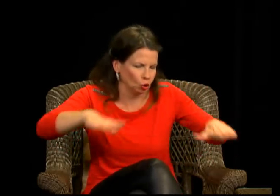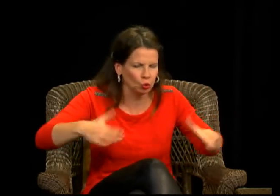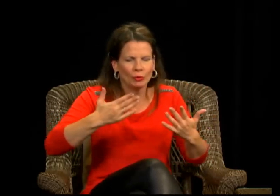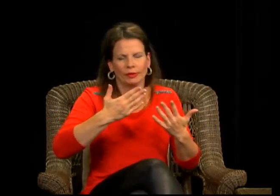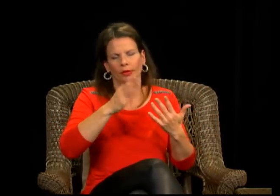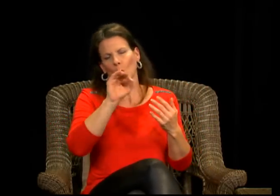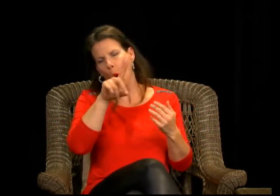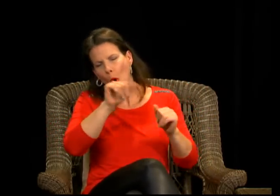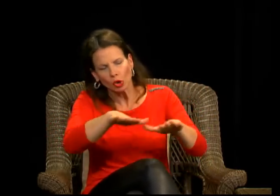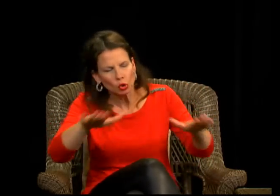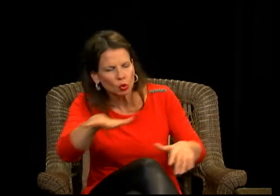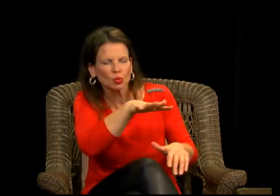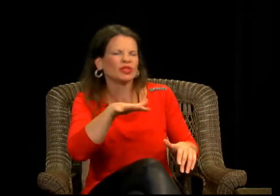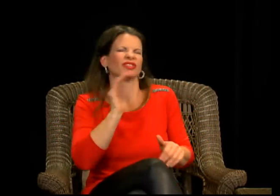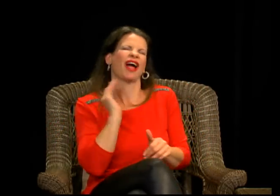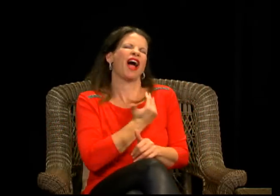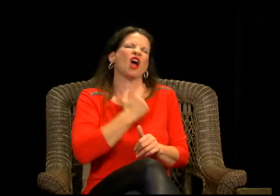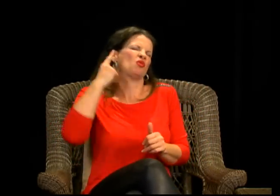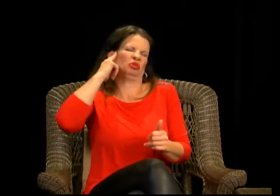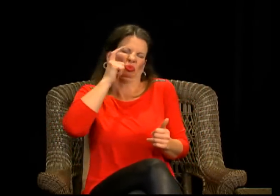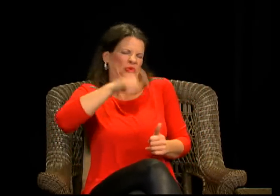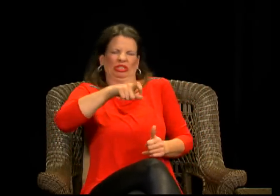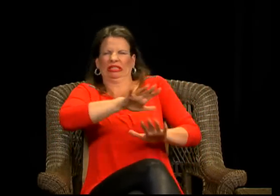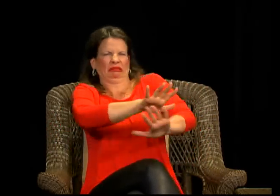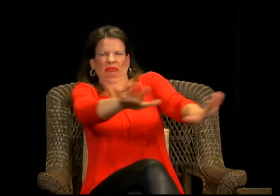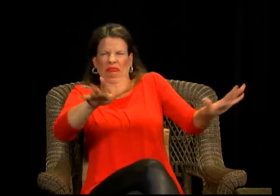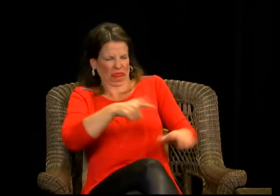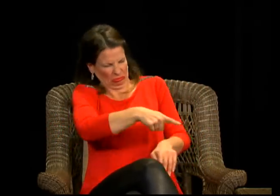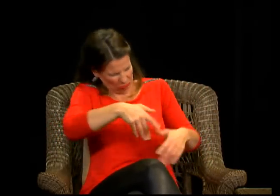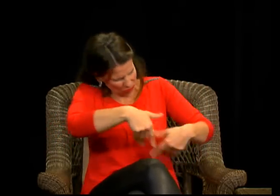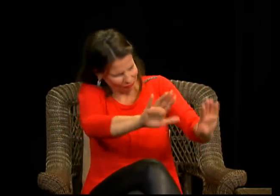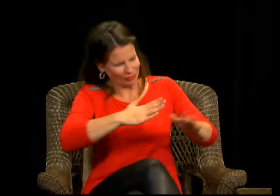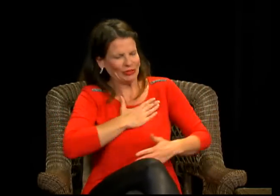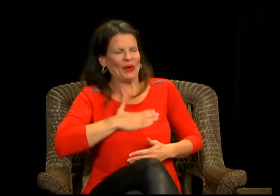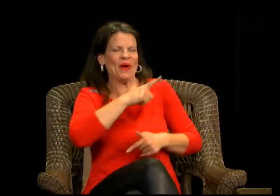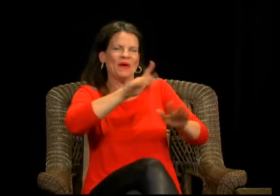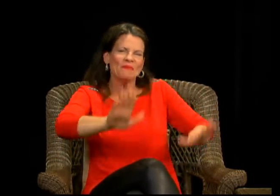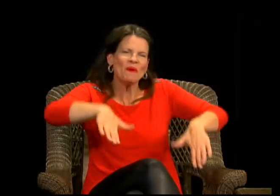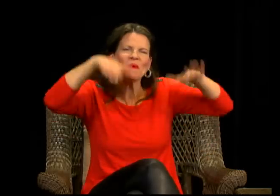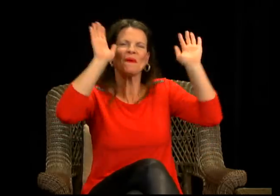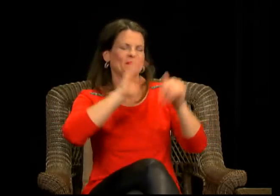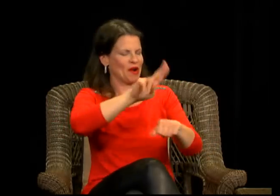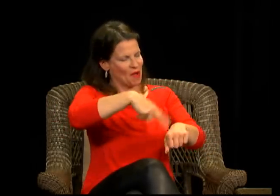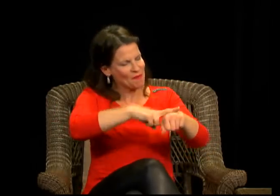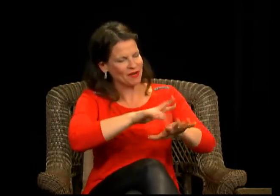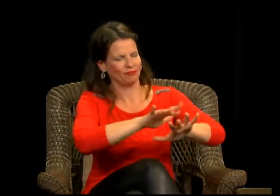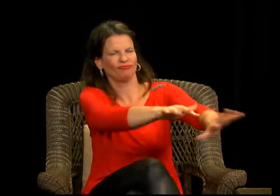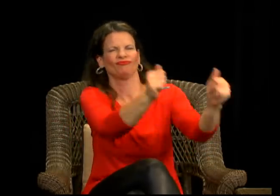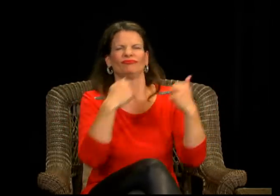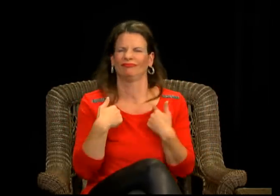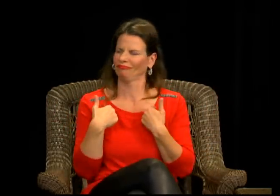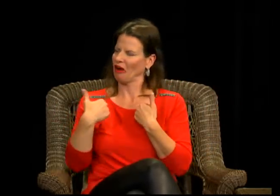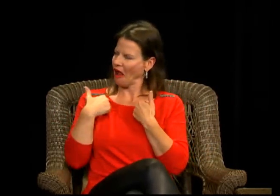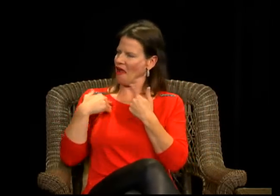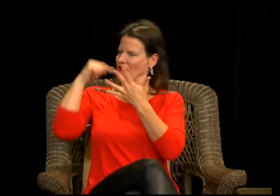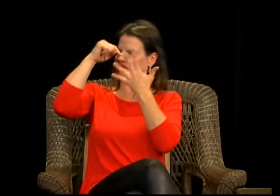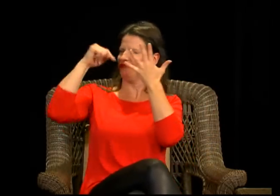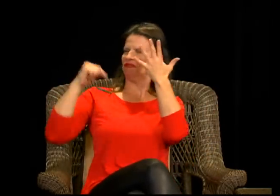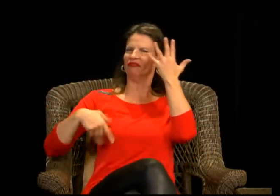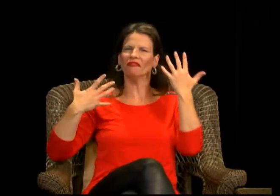you are your family's ears. It's, it's, it's not a good way to view your child and present your child to the world. You know, everyone is